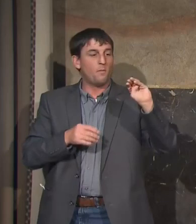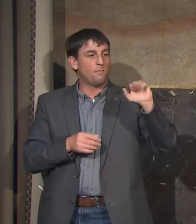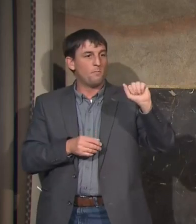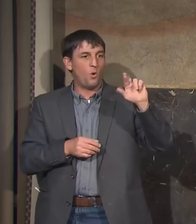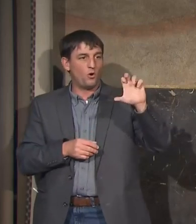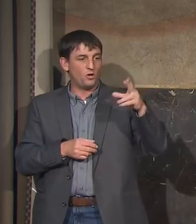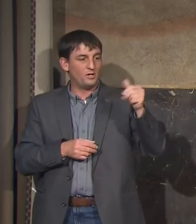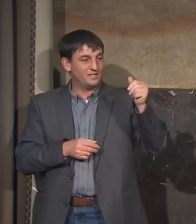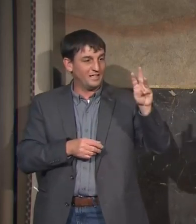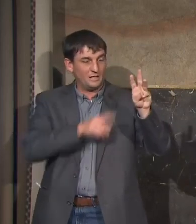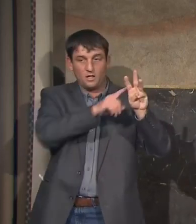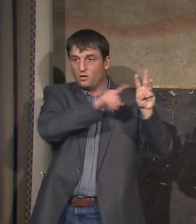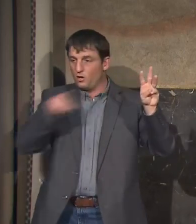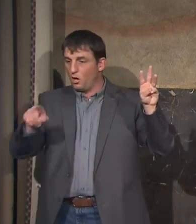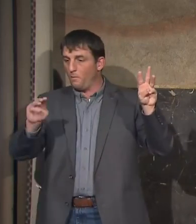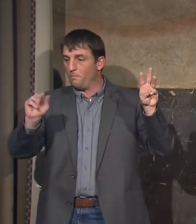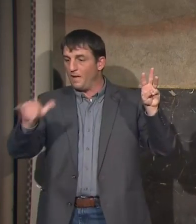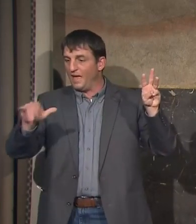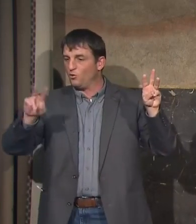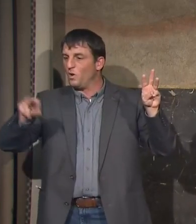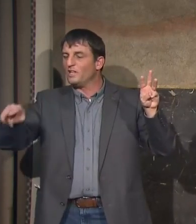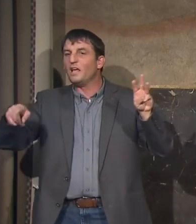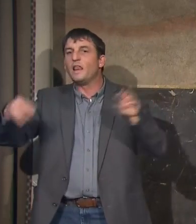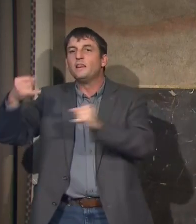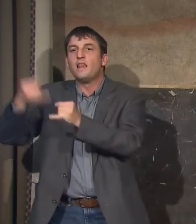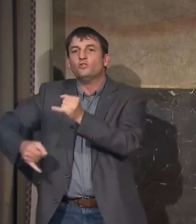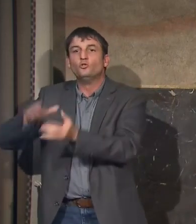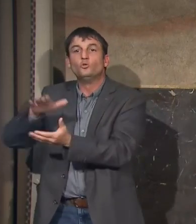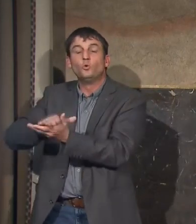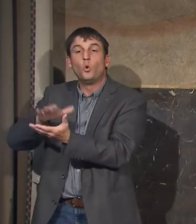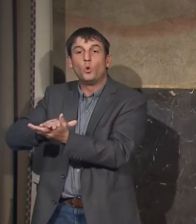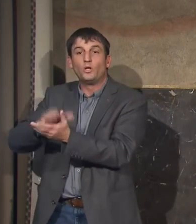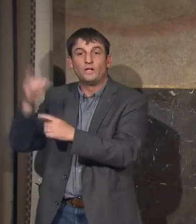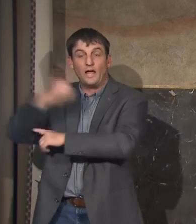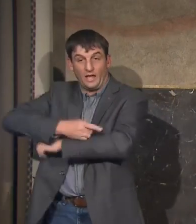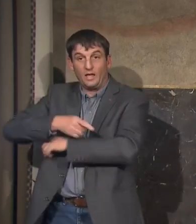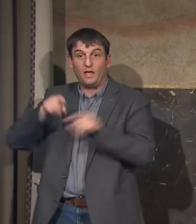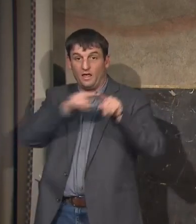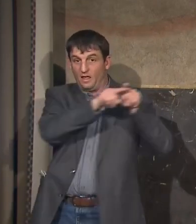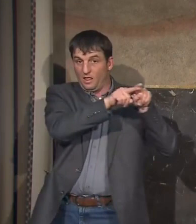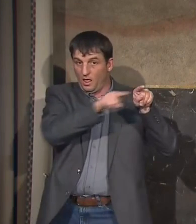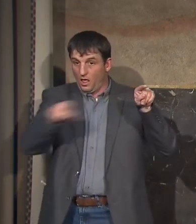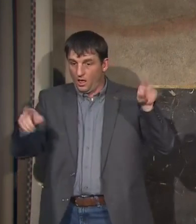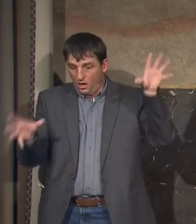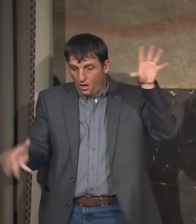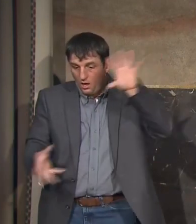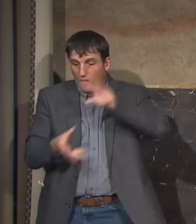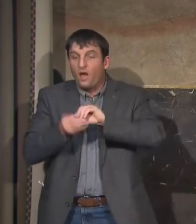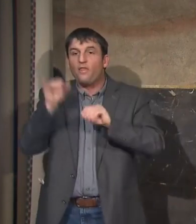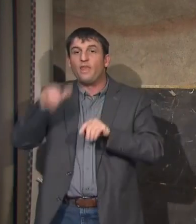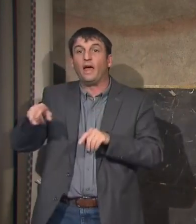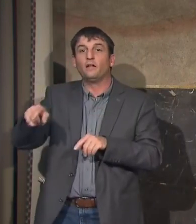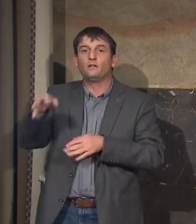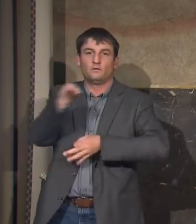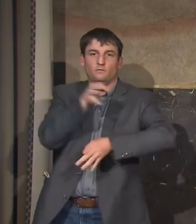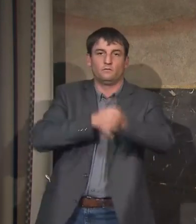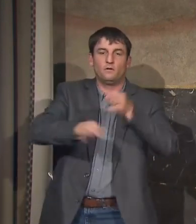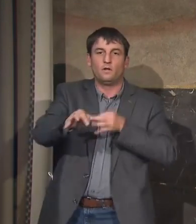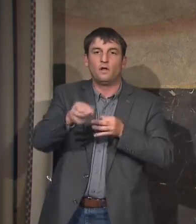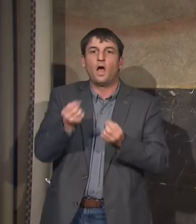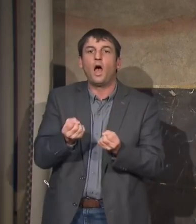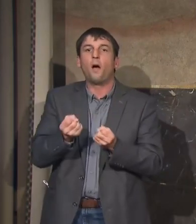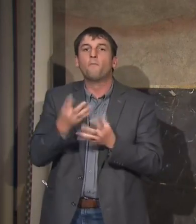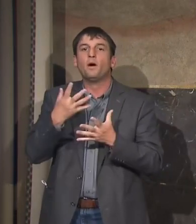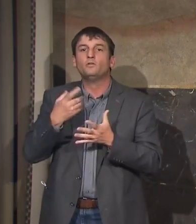16th to May the 22nd which was the last day school was scheduled. It makes up for the cost of breakfast and lunch that they